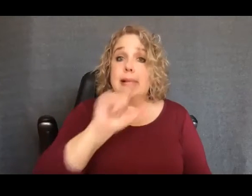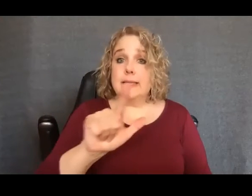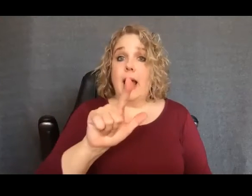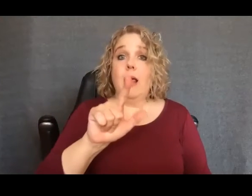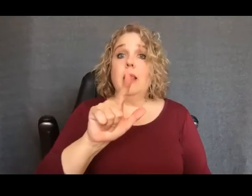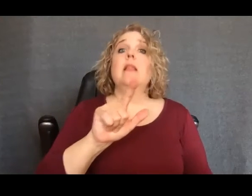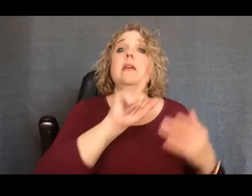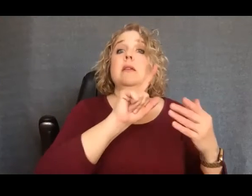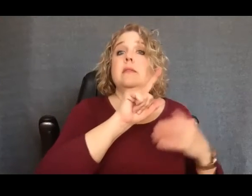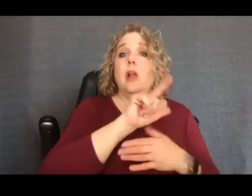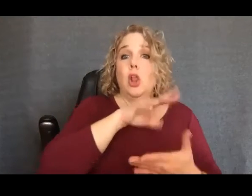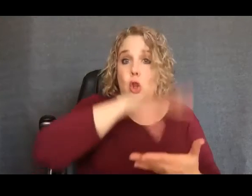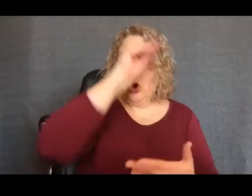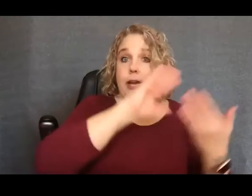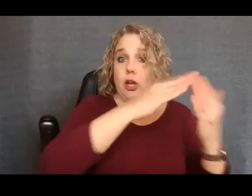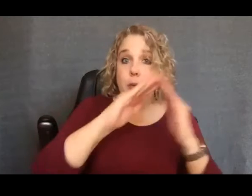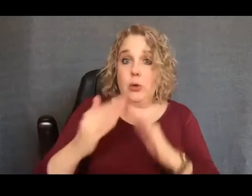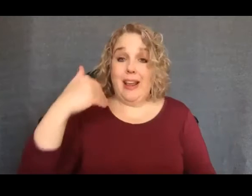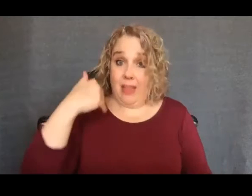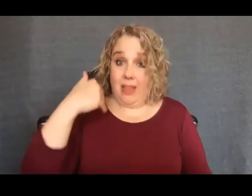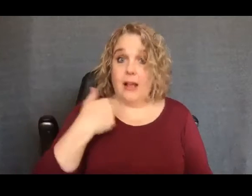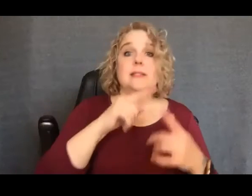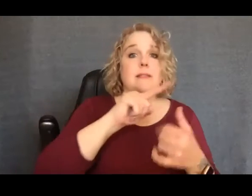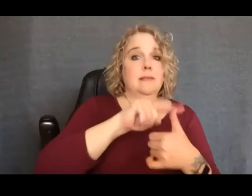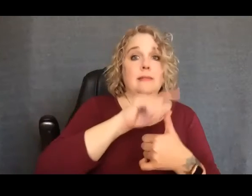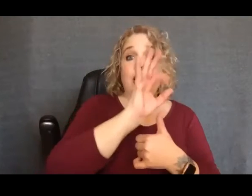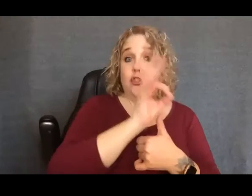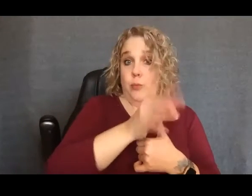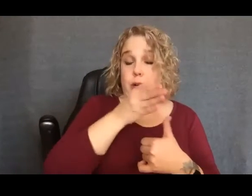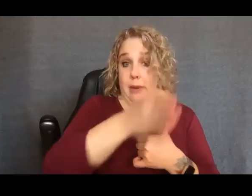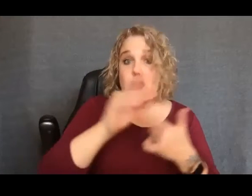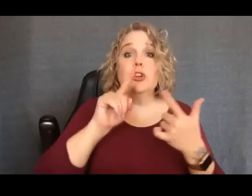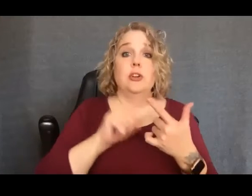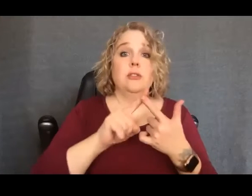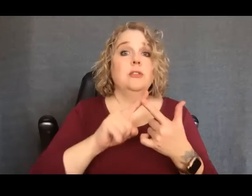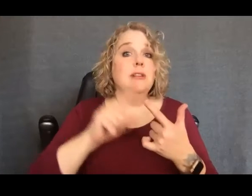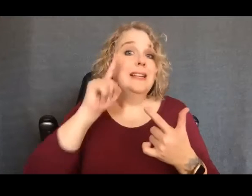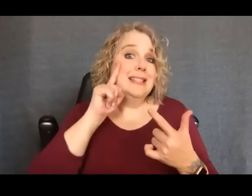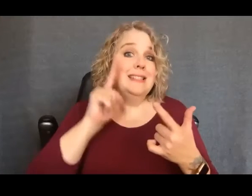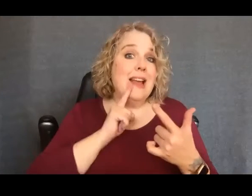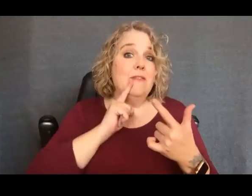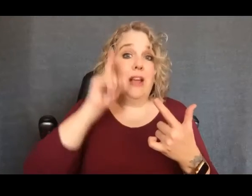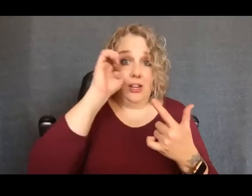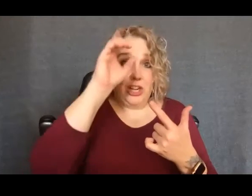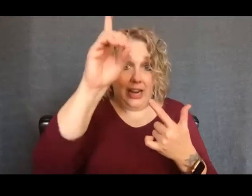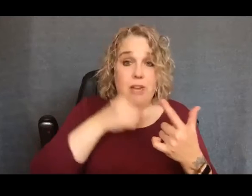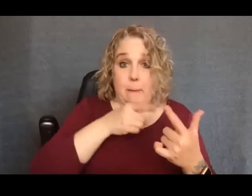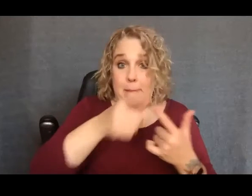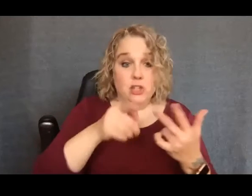hearing students, deaf education majors, interpreting majors, as well as ASL minors. This unique